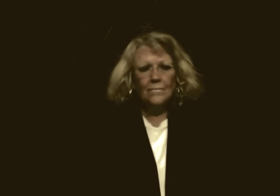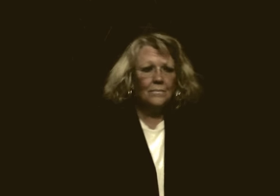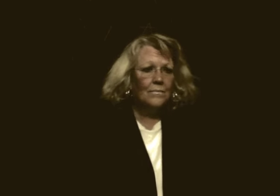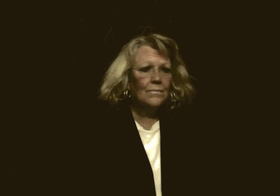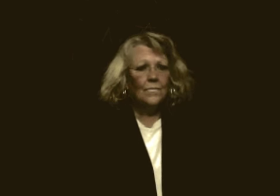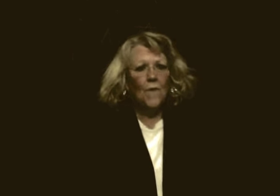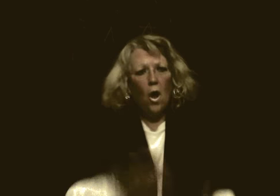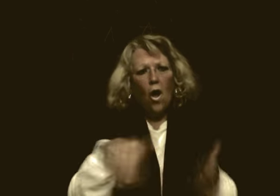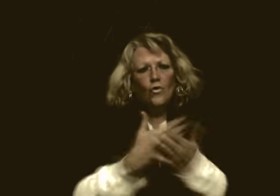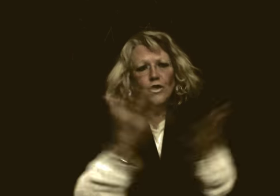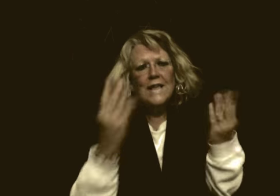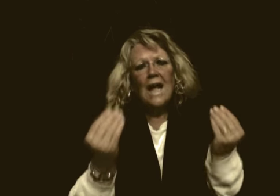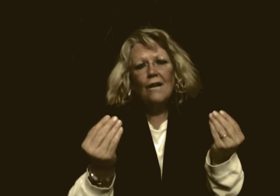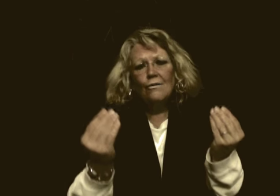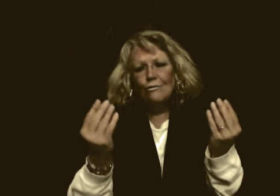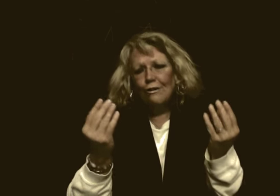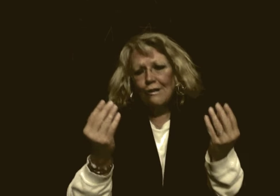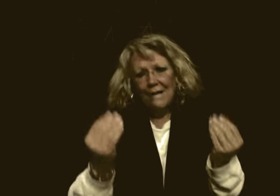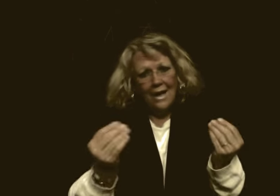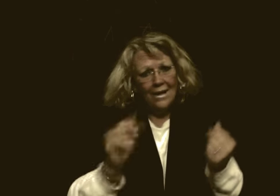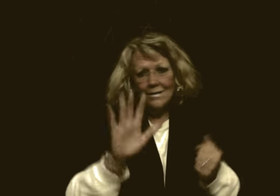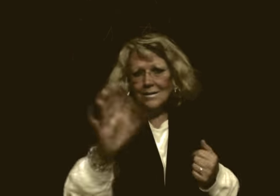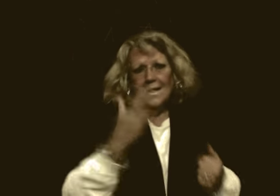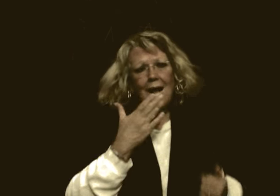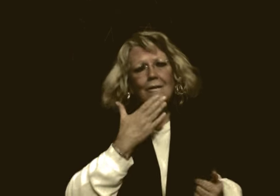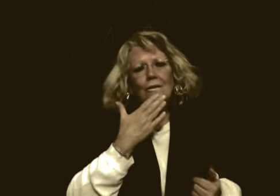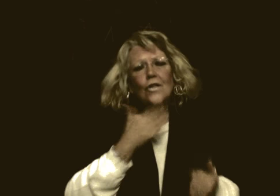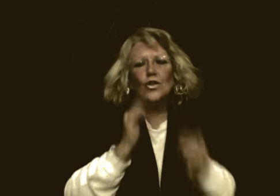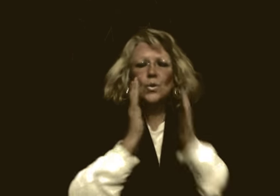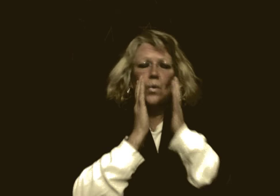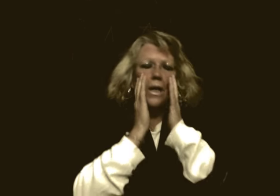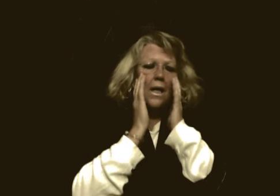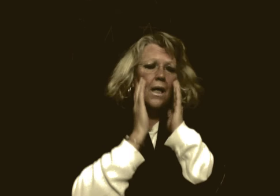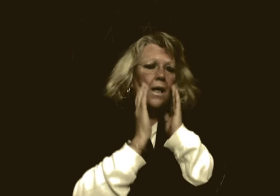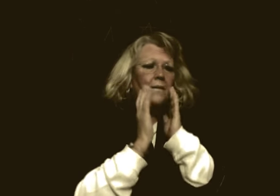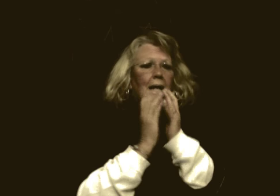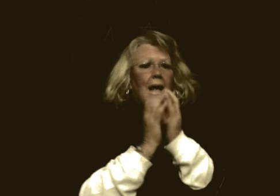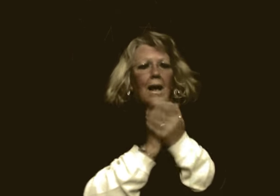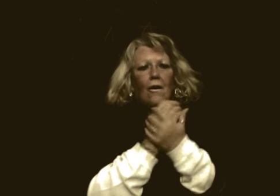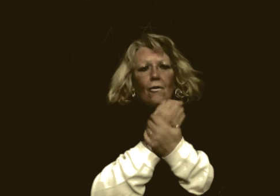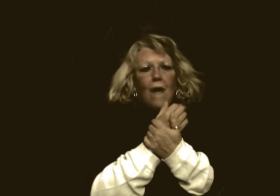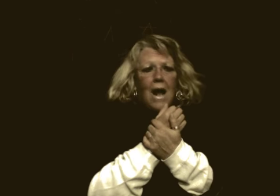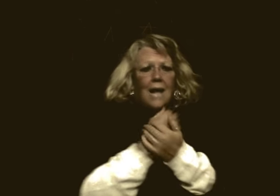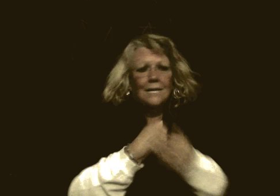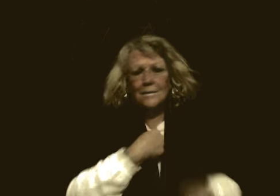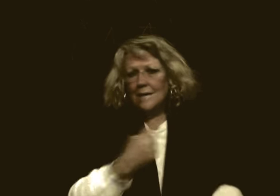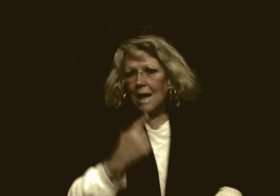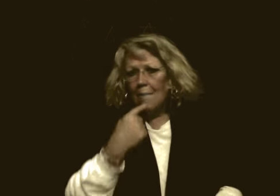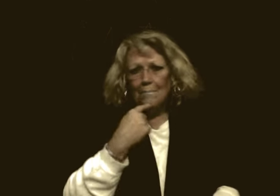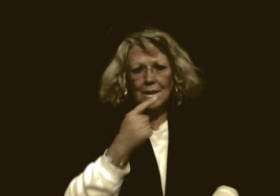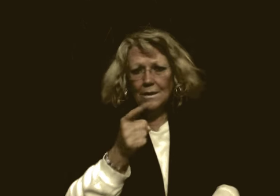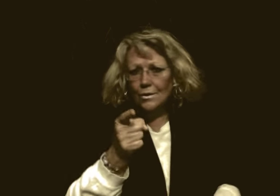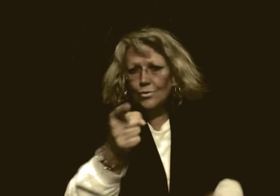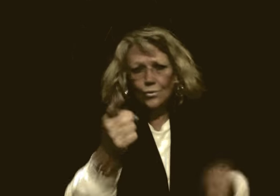All your tender days, and your sweet career, I miss you